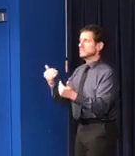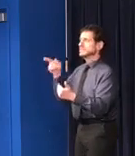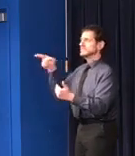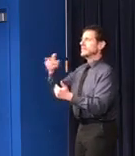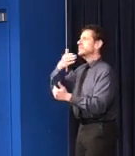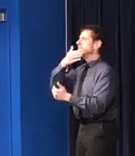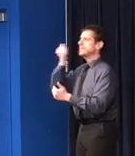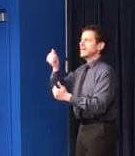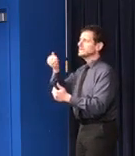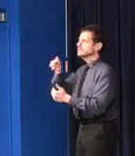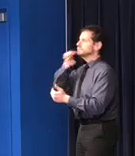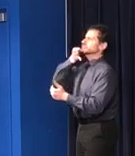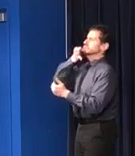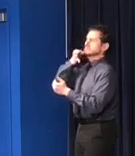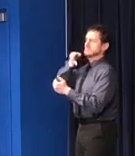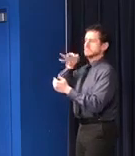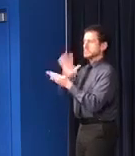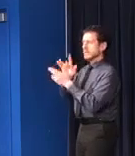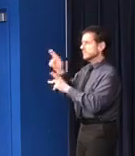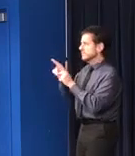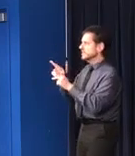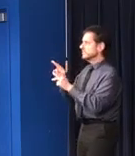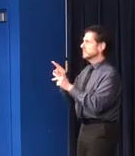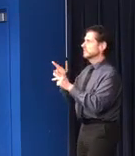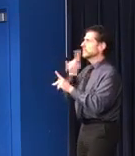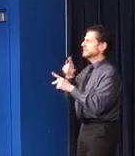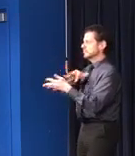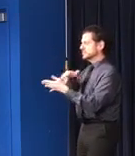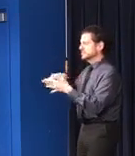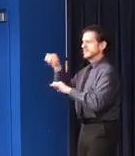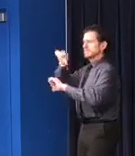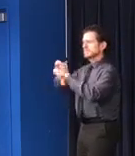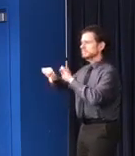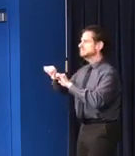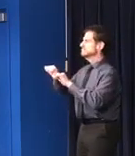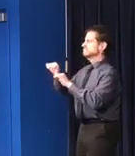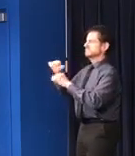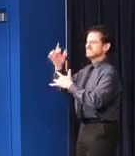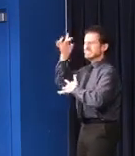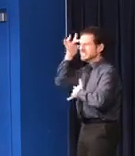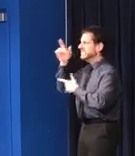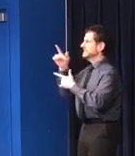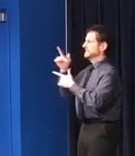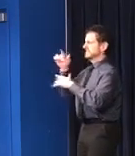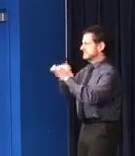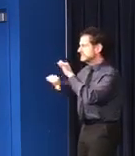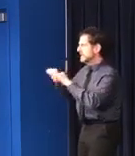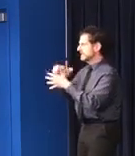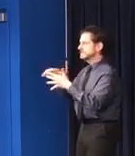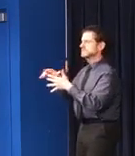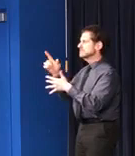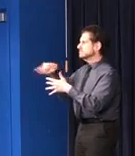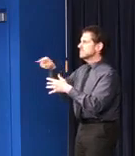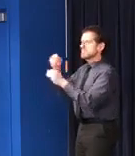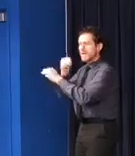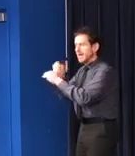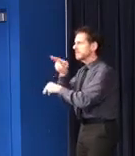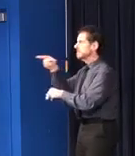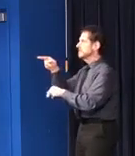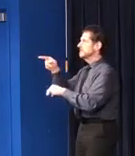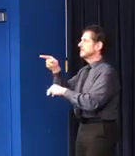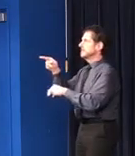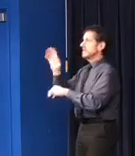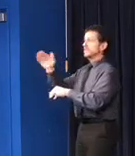medical experts, epidemiologists, mathematicians, and modelers in the nation, all of whom have set aside